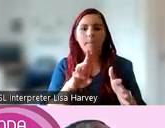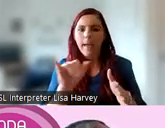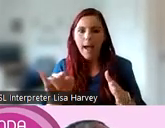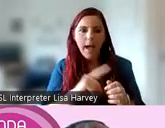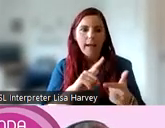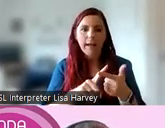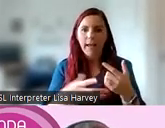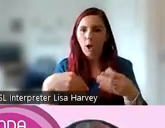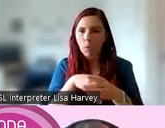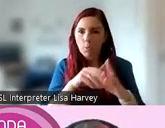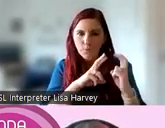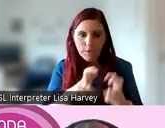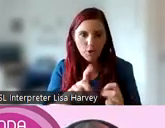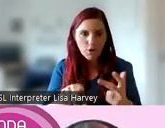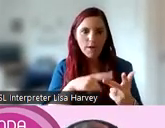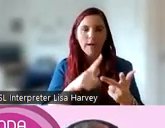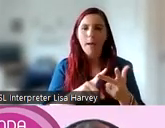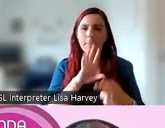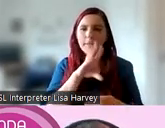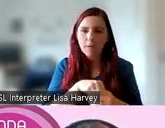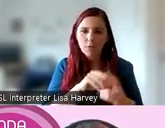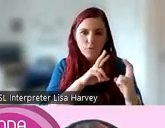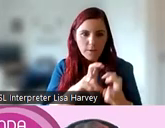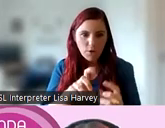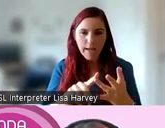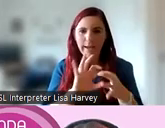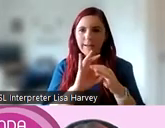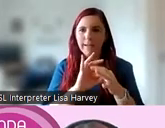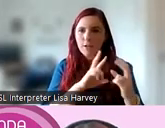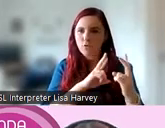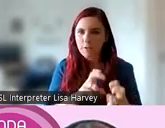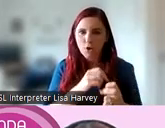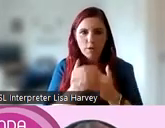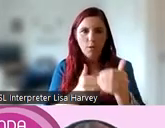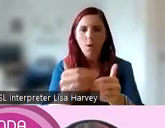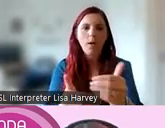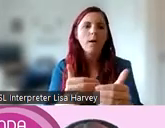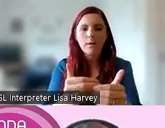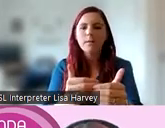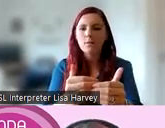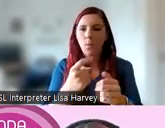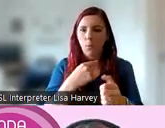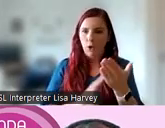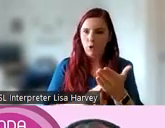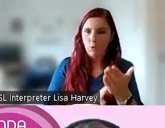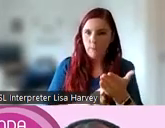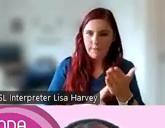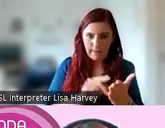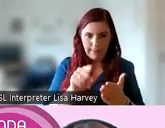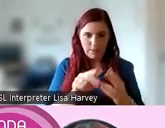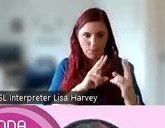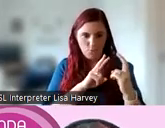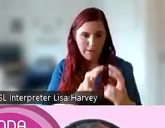inclusive research, participatory research, engaged research, and so on. So we're using collaborative research in this context